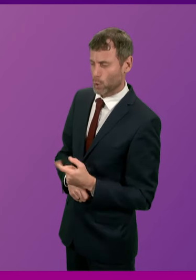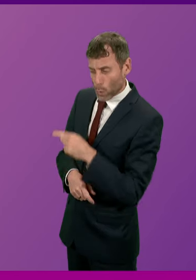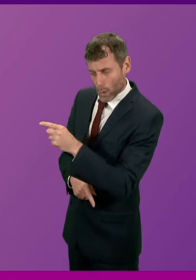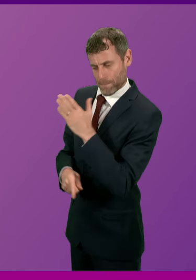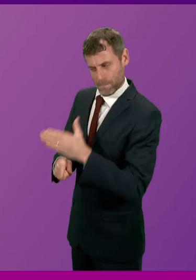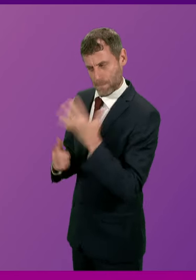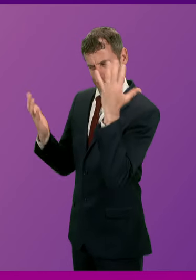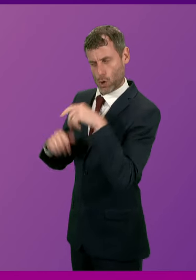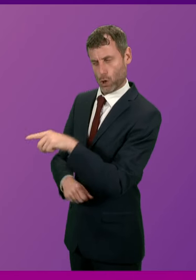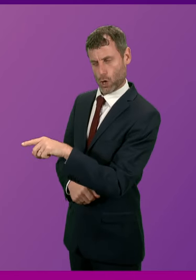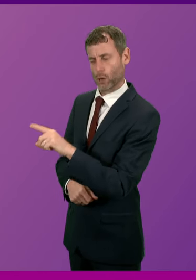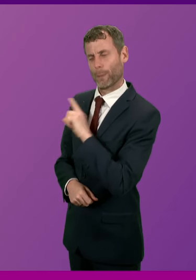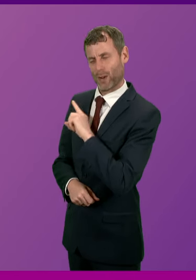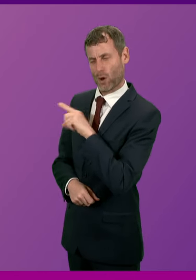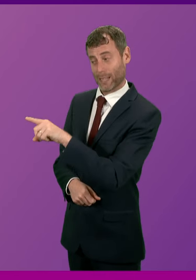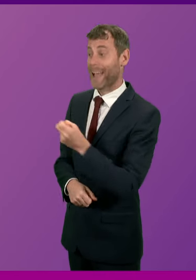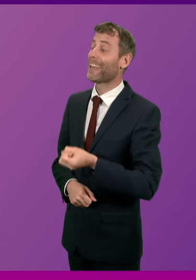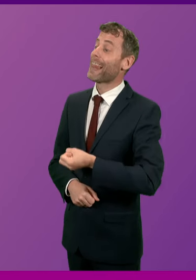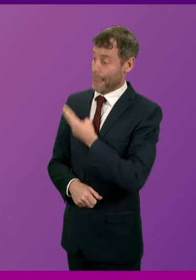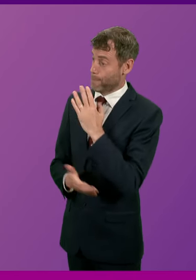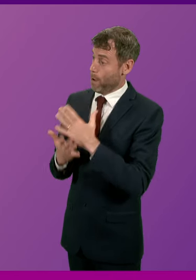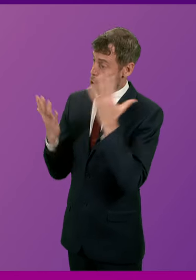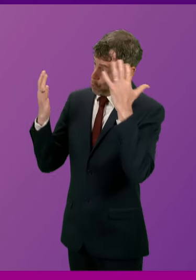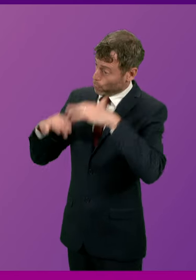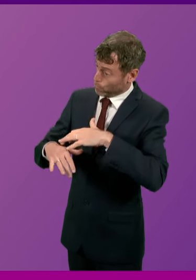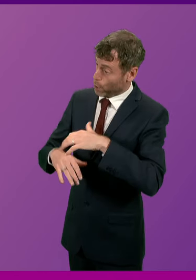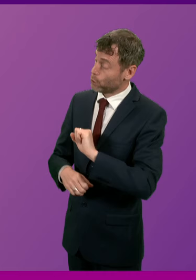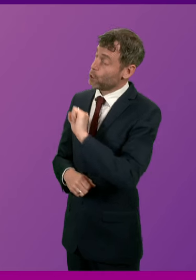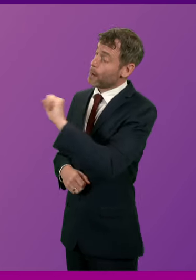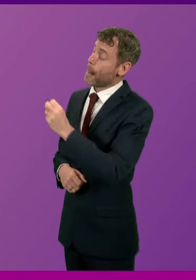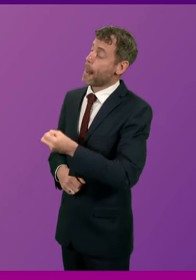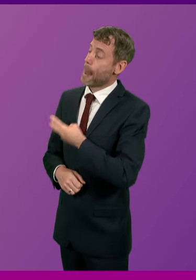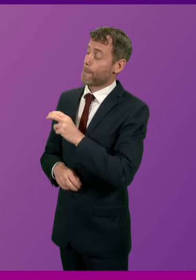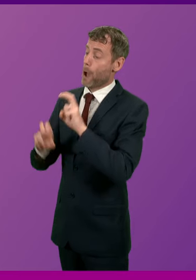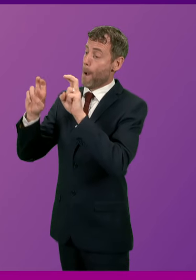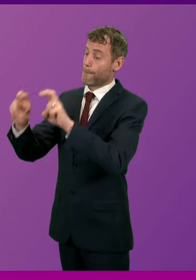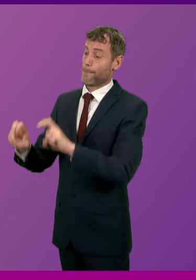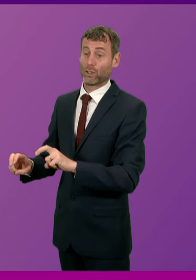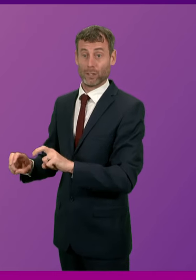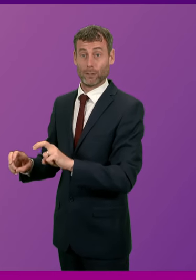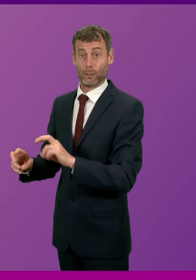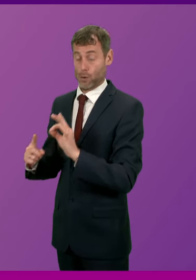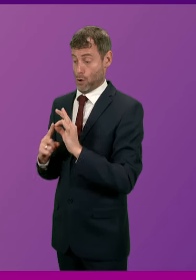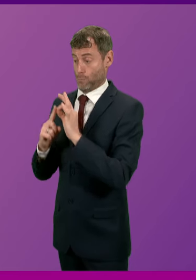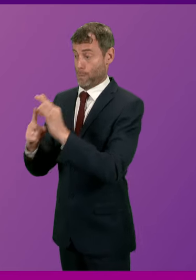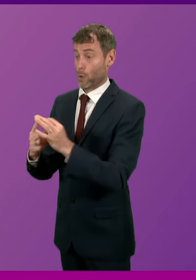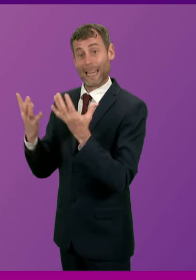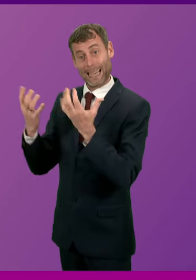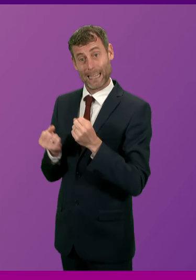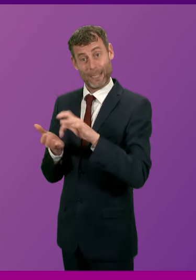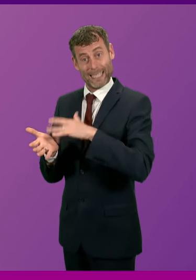because if the Labour Party had their budget proposals accepted in the city of Glasgow, then the